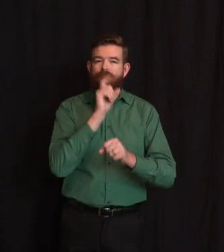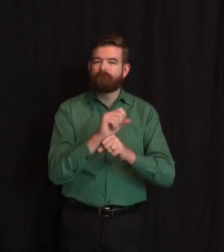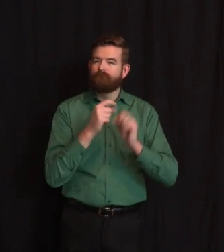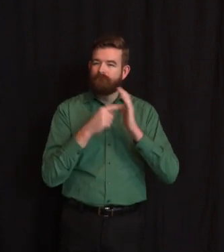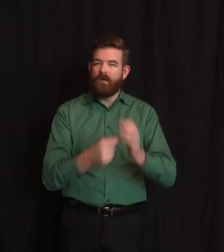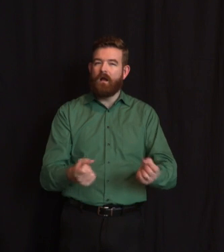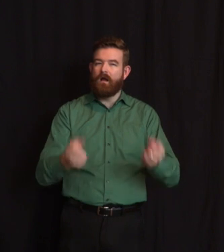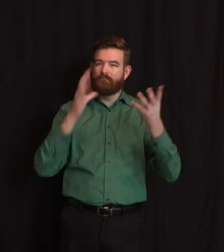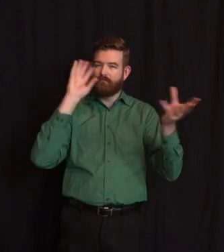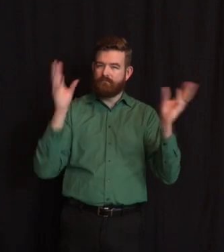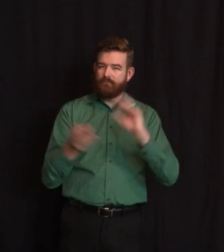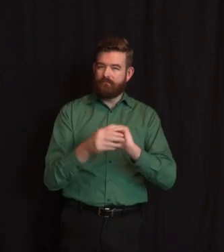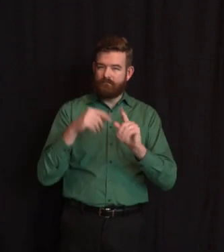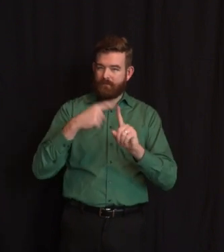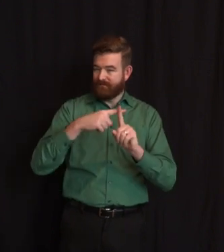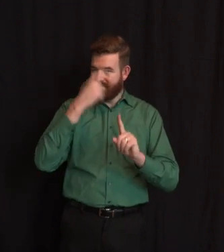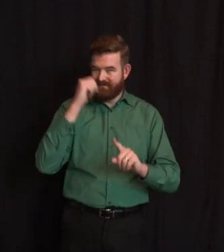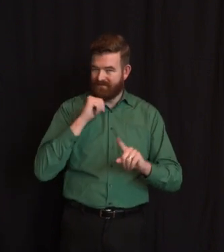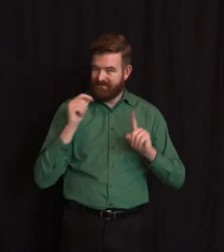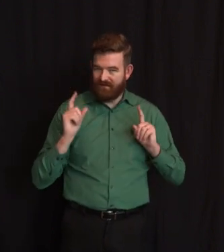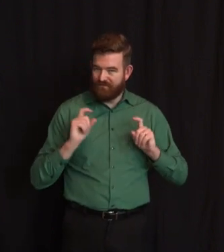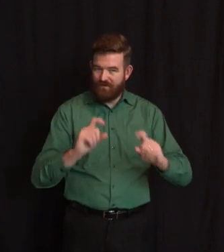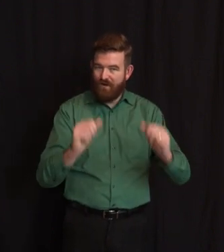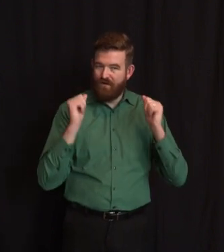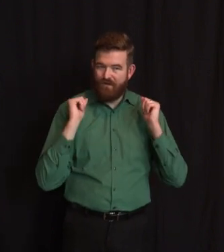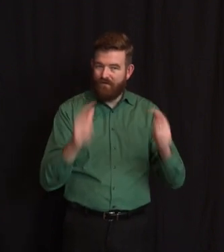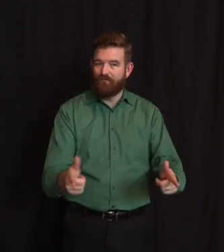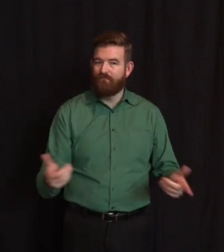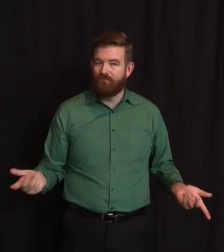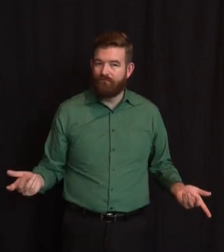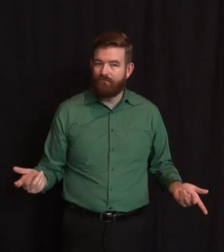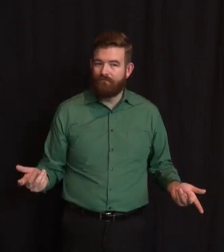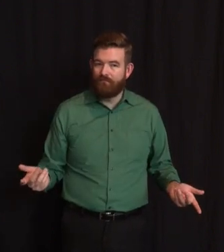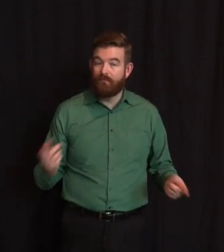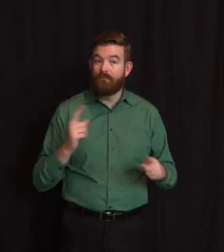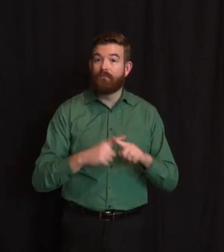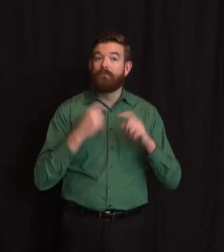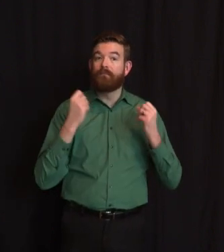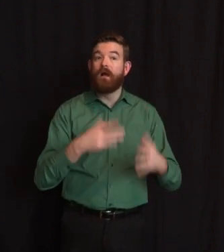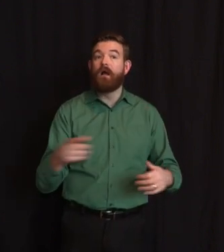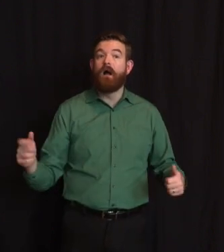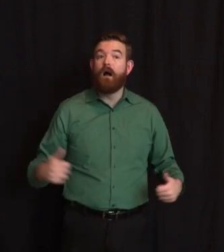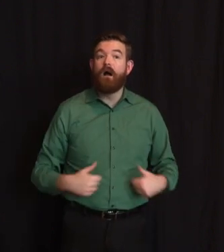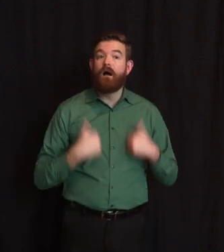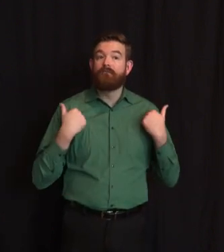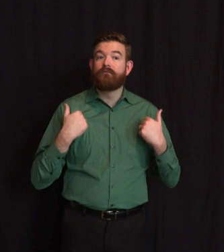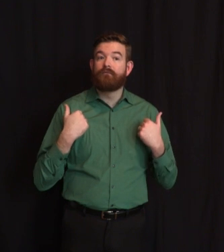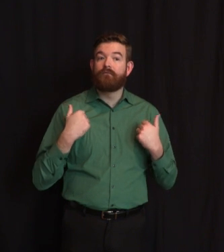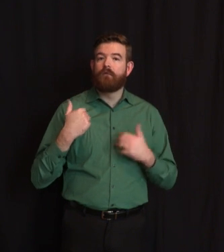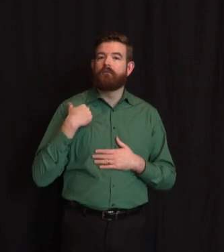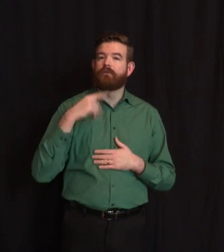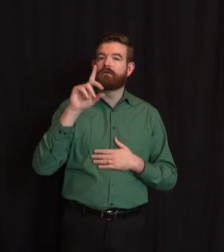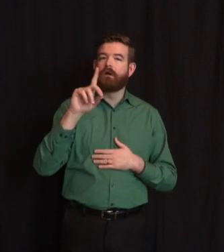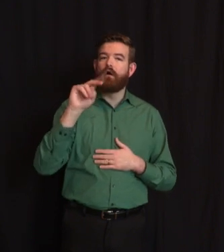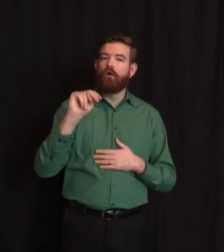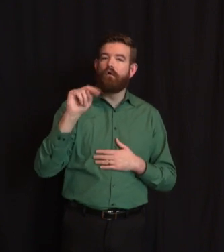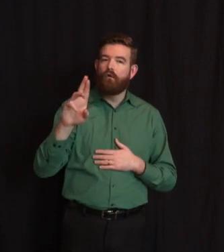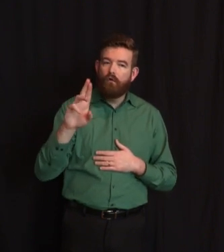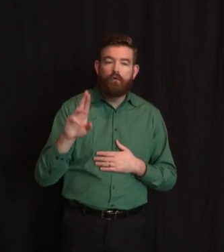Would that inflate the number of deaths that we're seeing there? especially given the population? just try to help put some of those numbers in perspective.